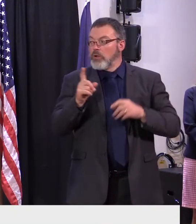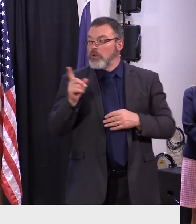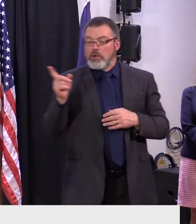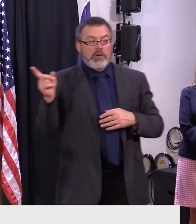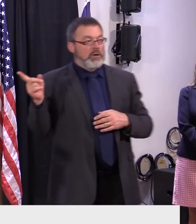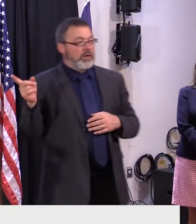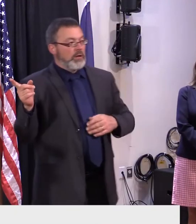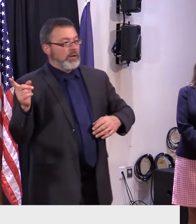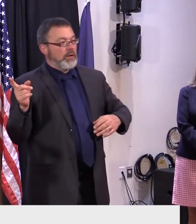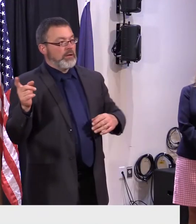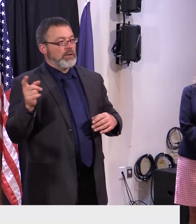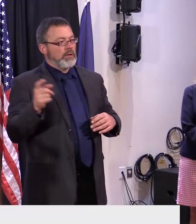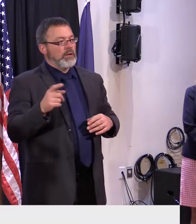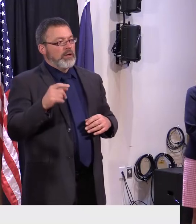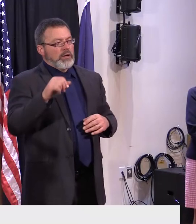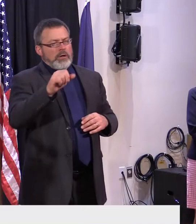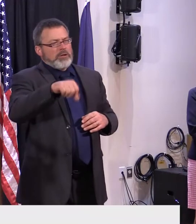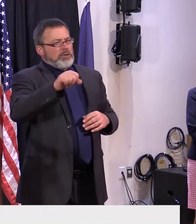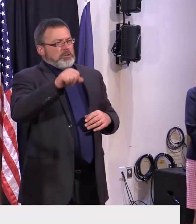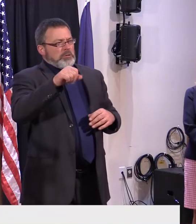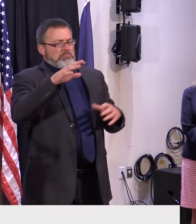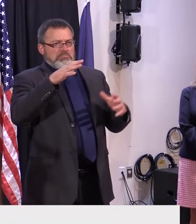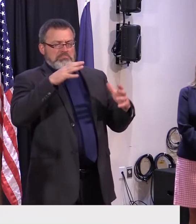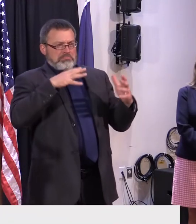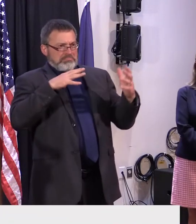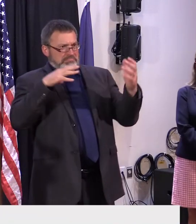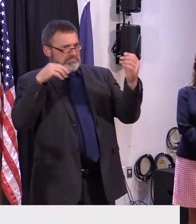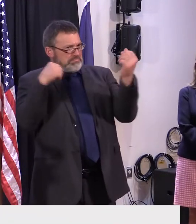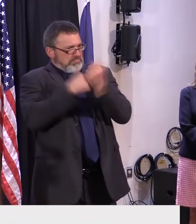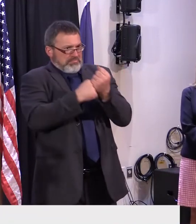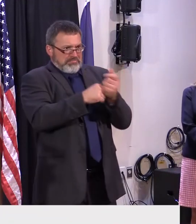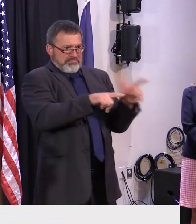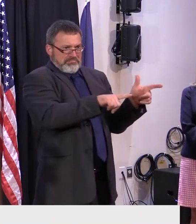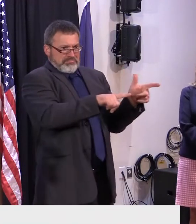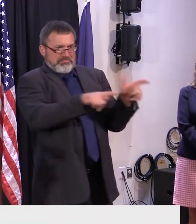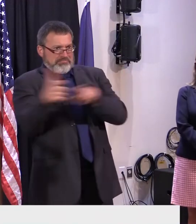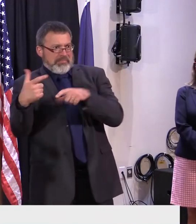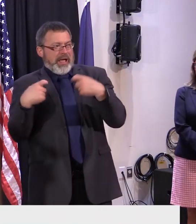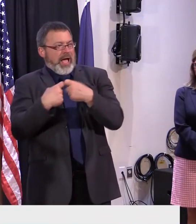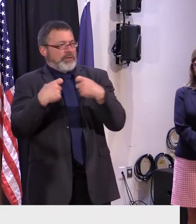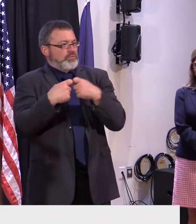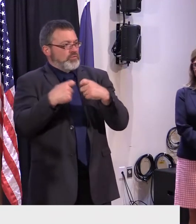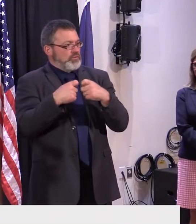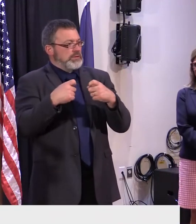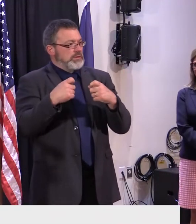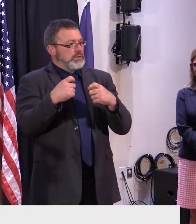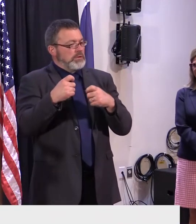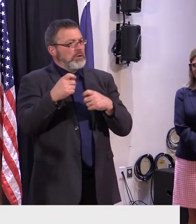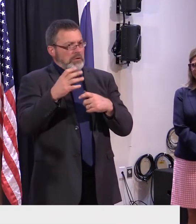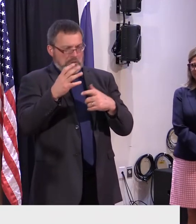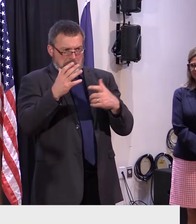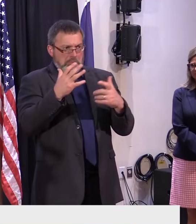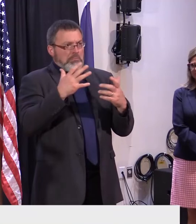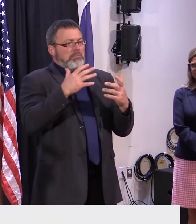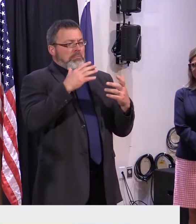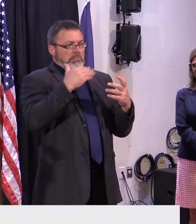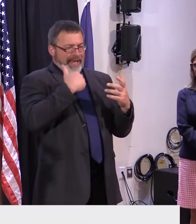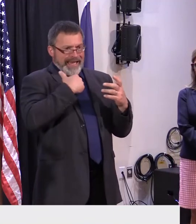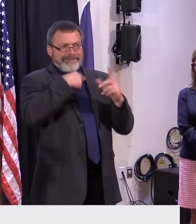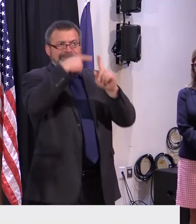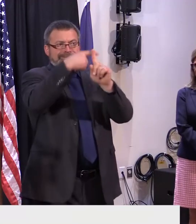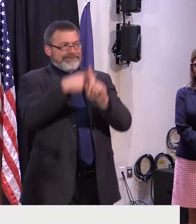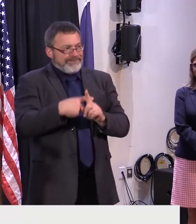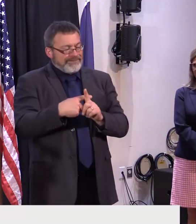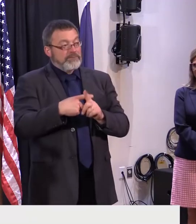electric vehicles as has been stated um we've taken a number of steps uh forward in that area i don't believe it's